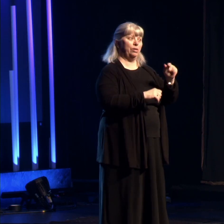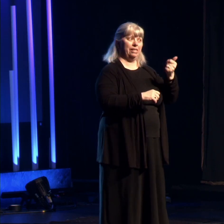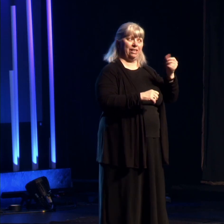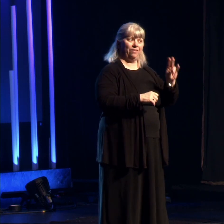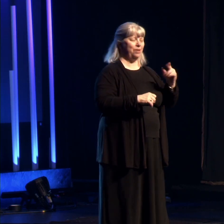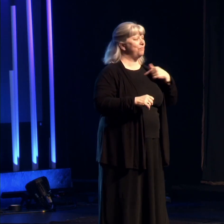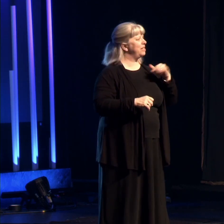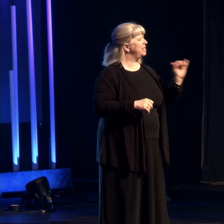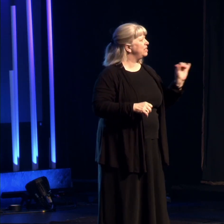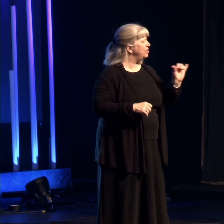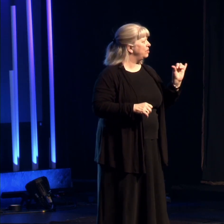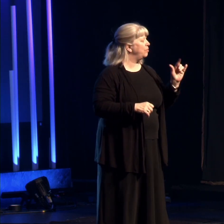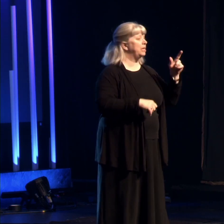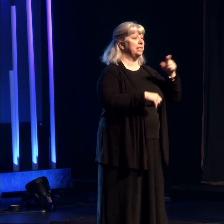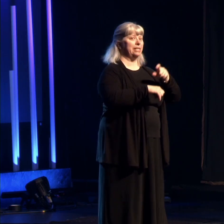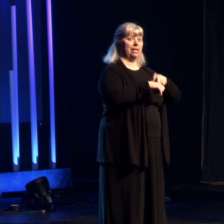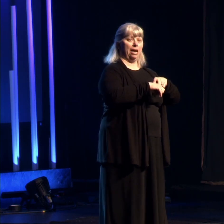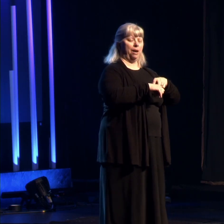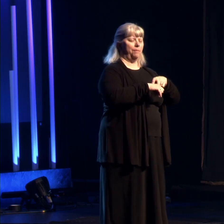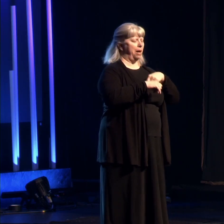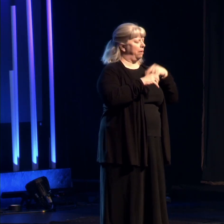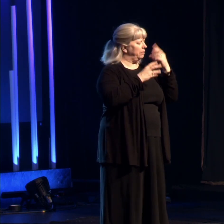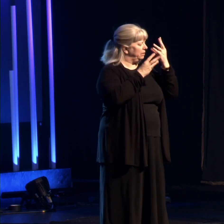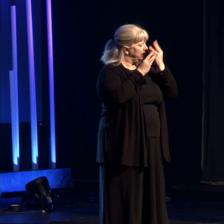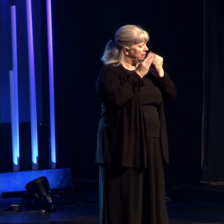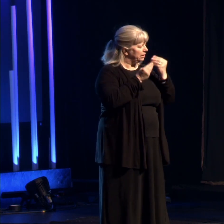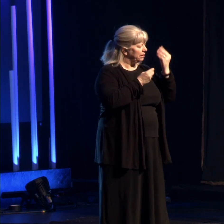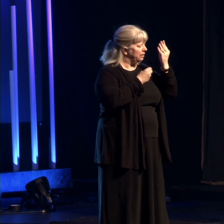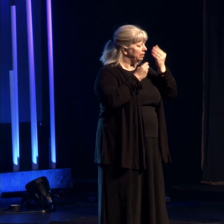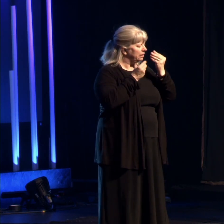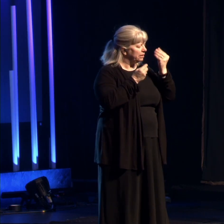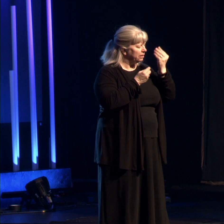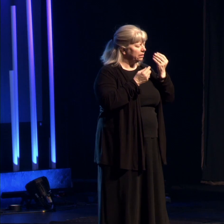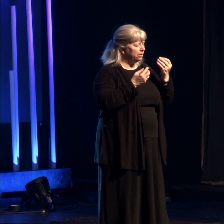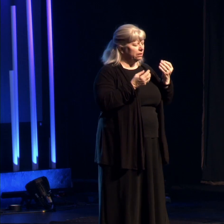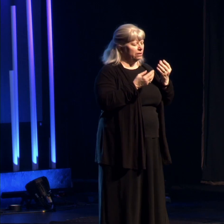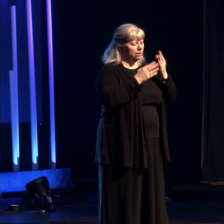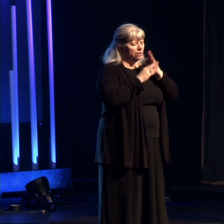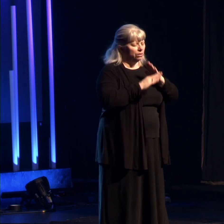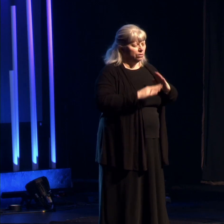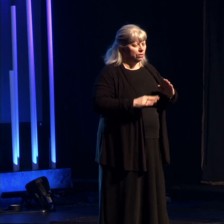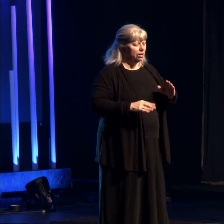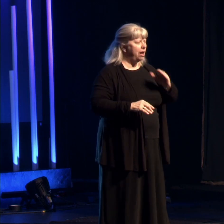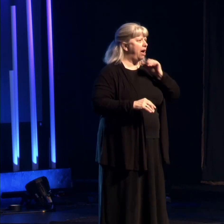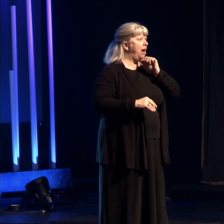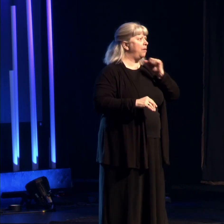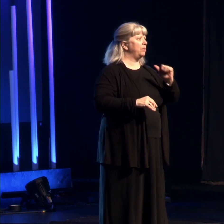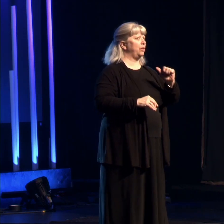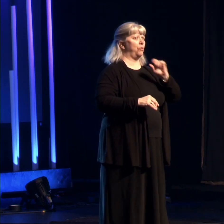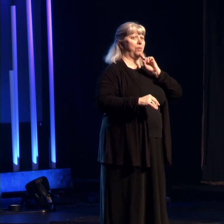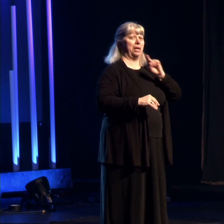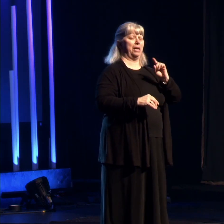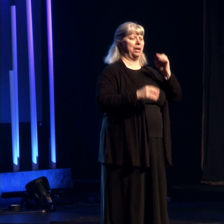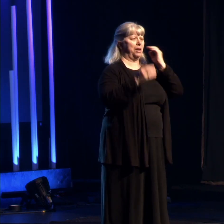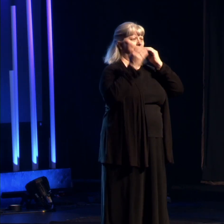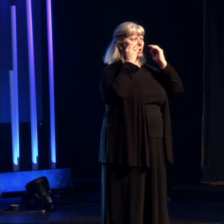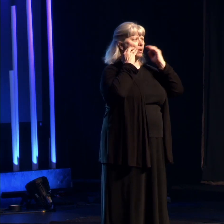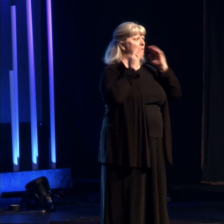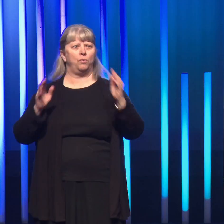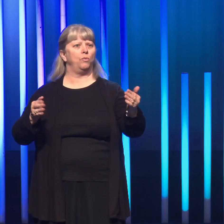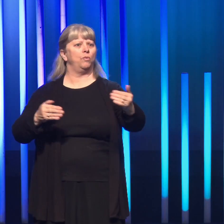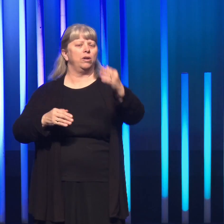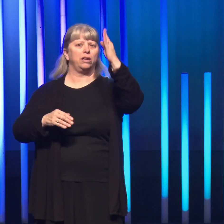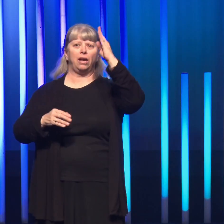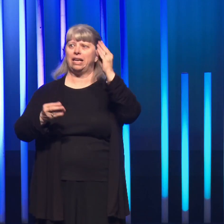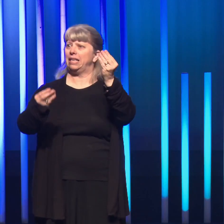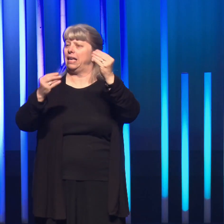One time while I was engaged in deep meditation to the point of not being aware of the actual room I was in, God gave me